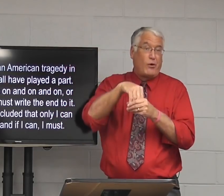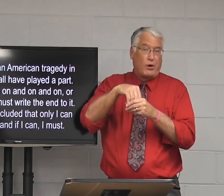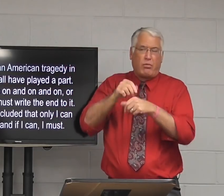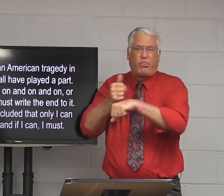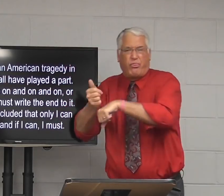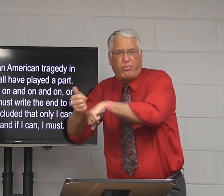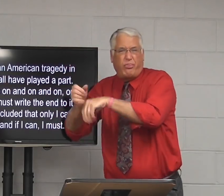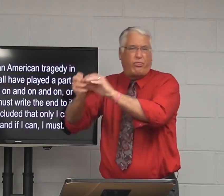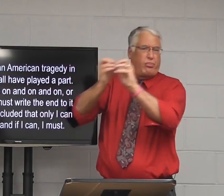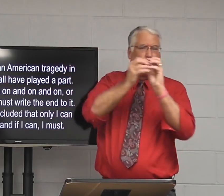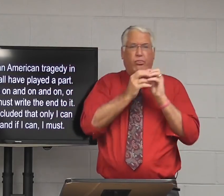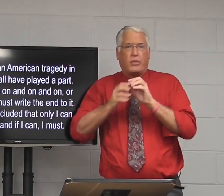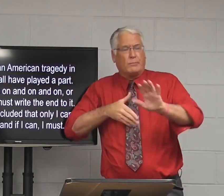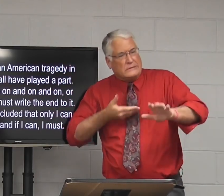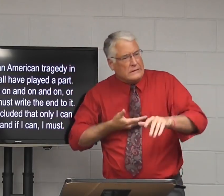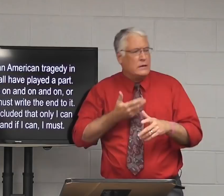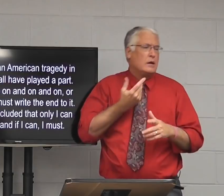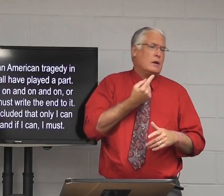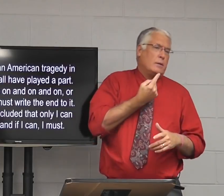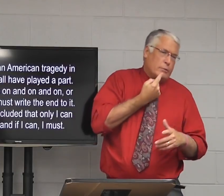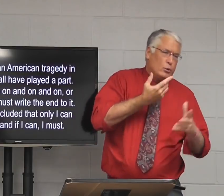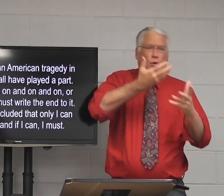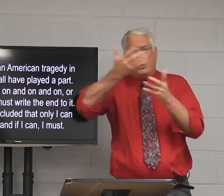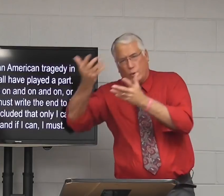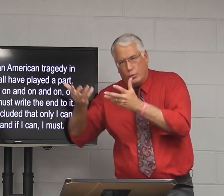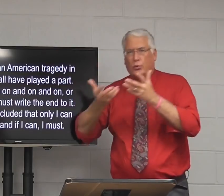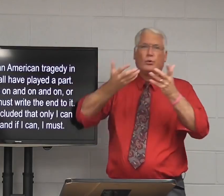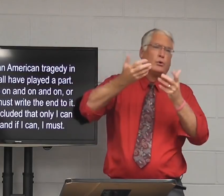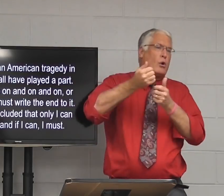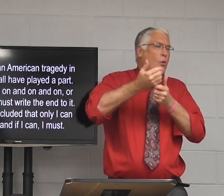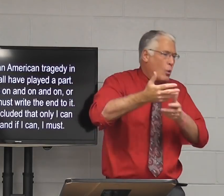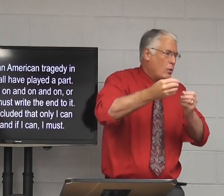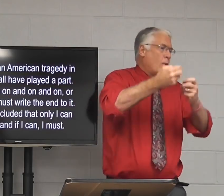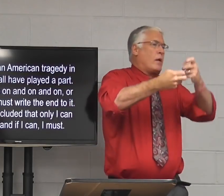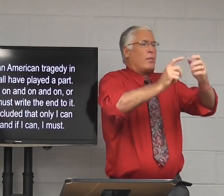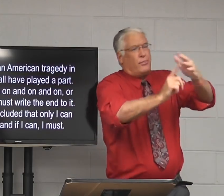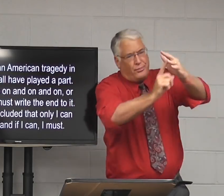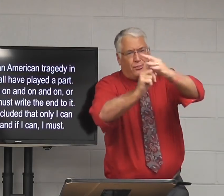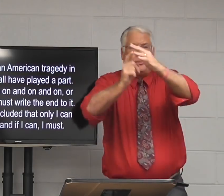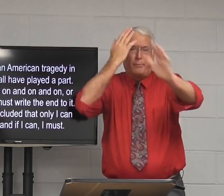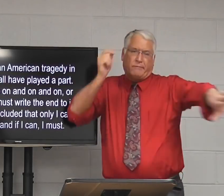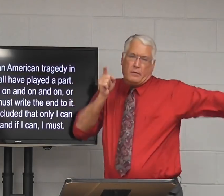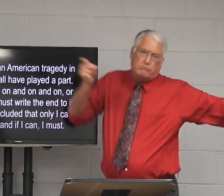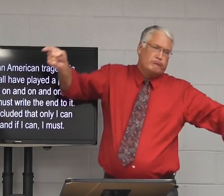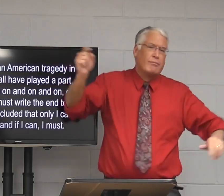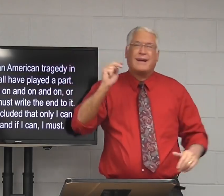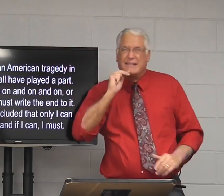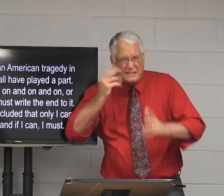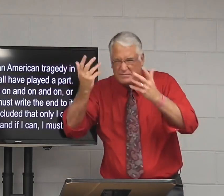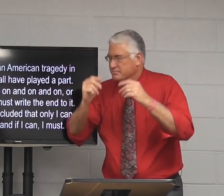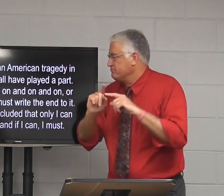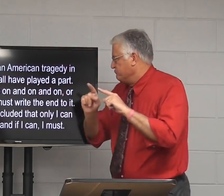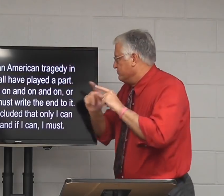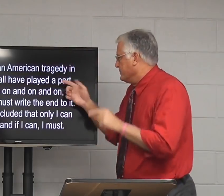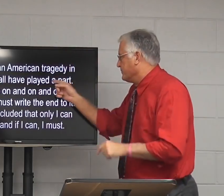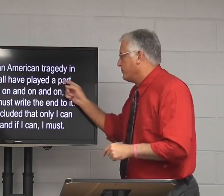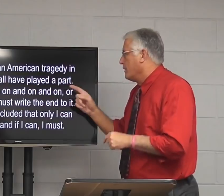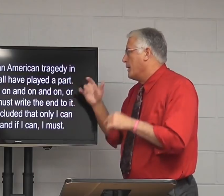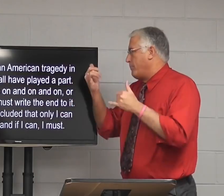a part of. You know, the accusation, the disappointments, all the problems, you know, we think that it all